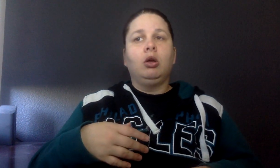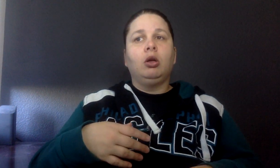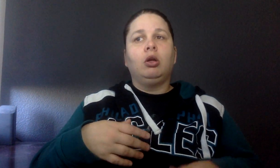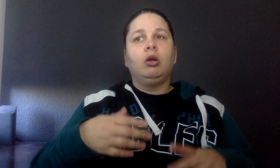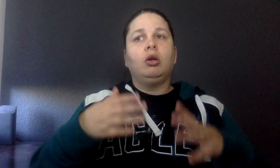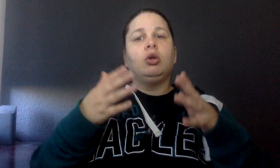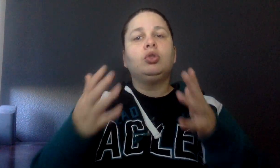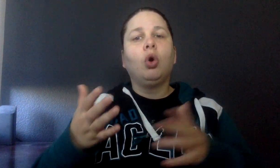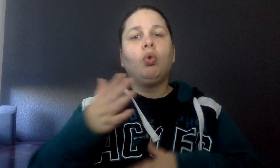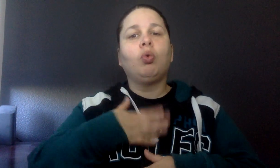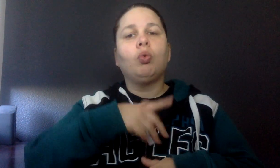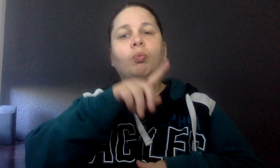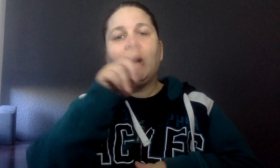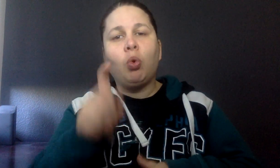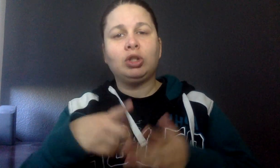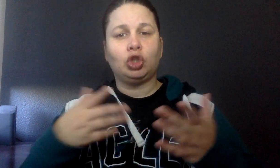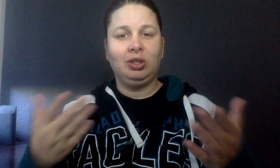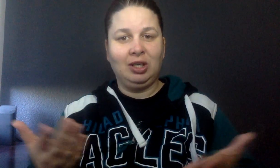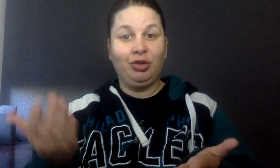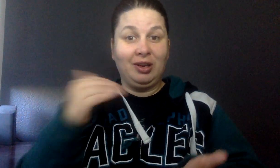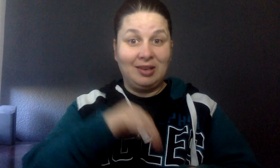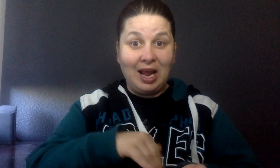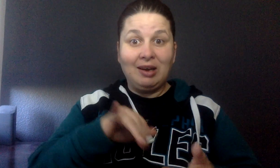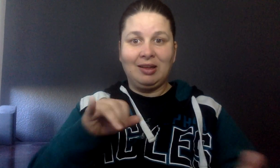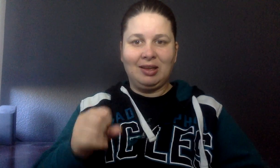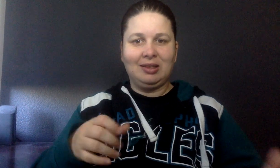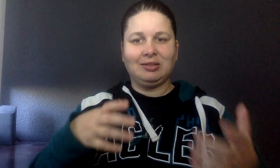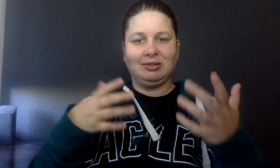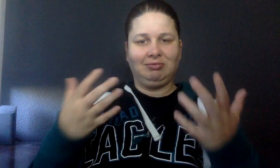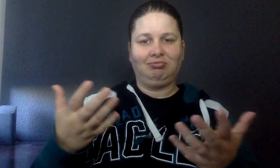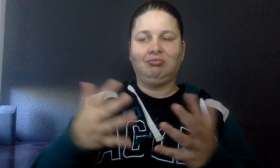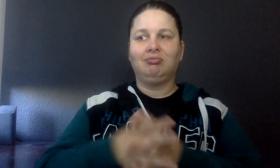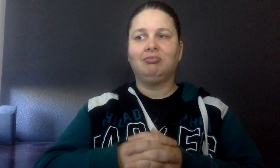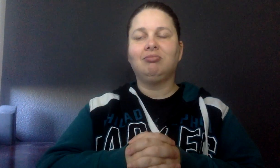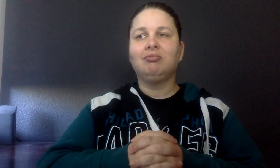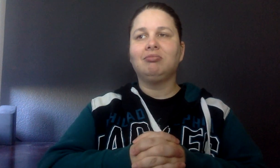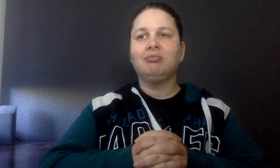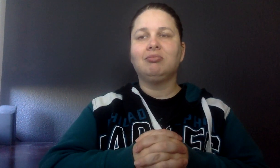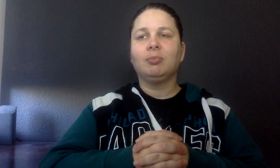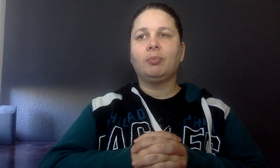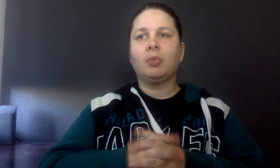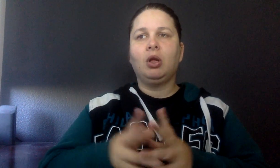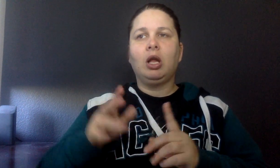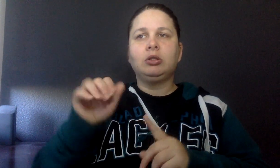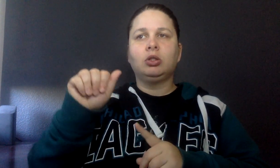So, my question here again is, is